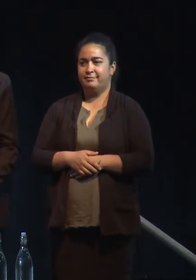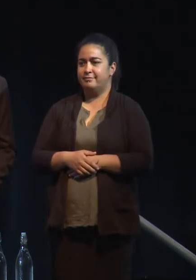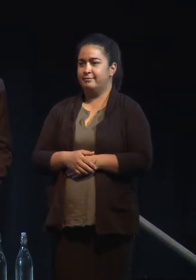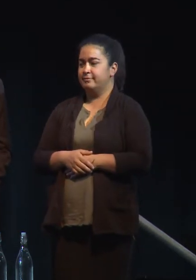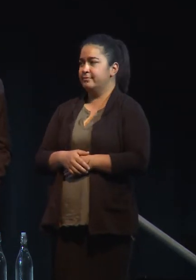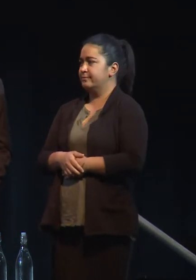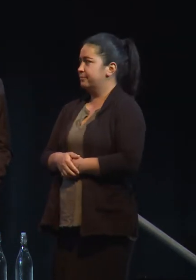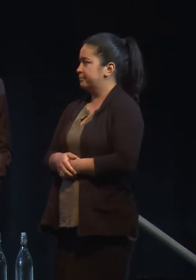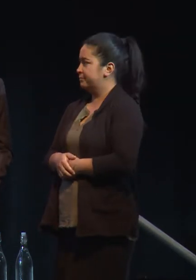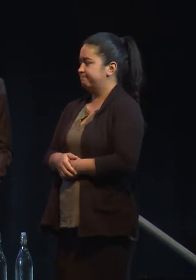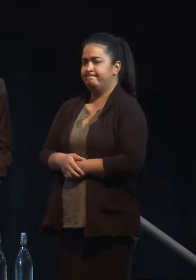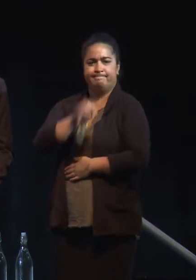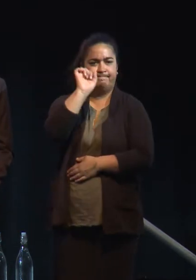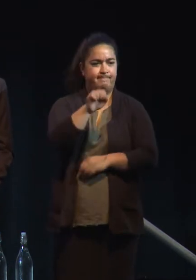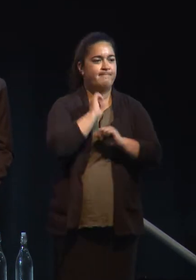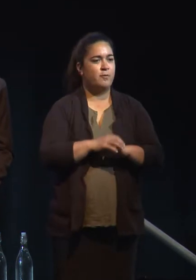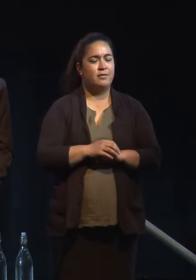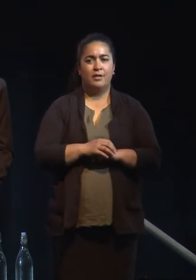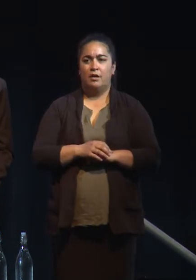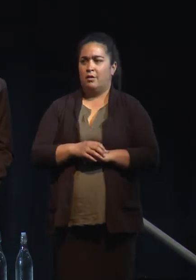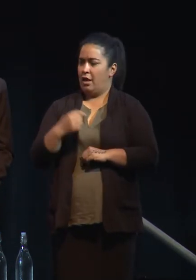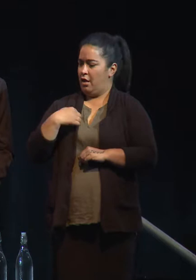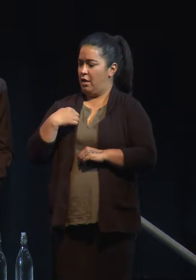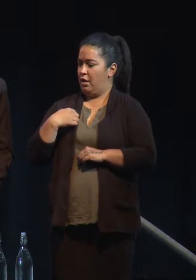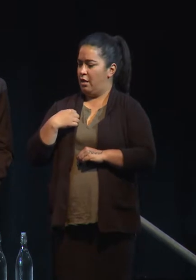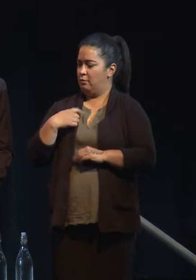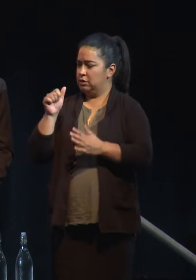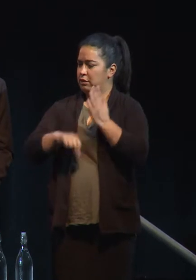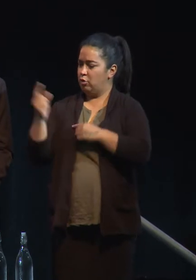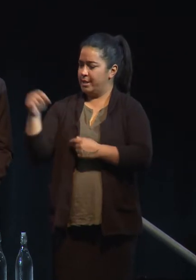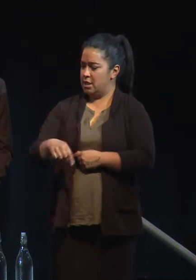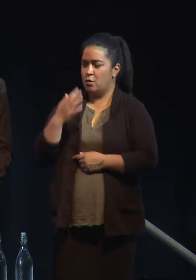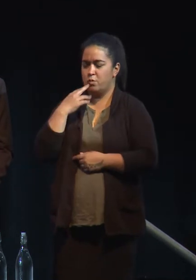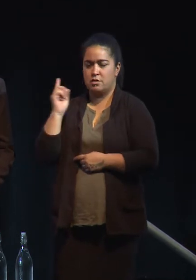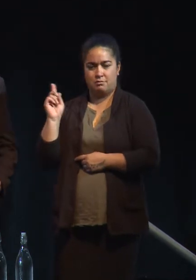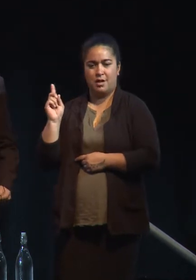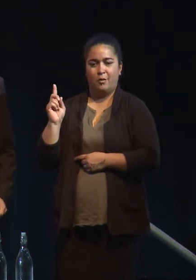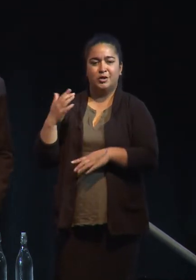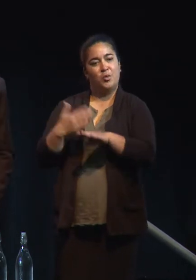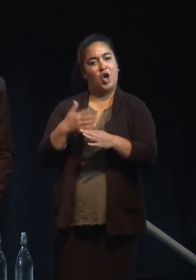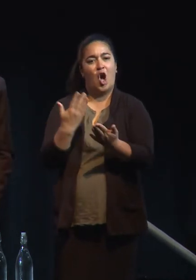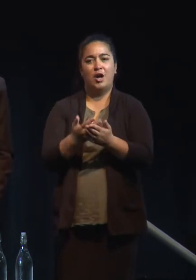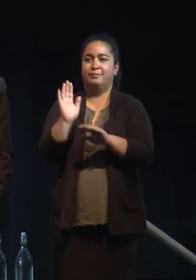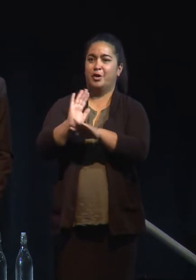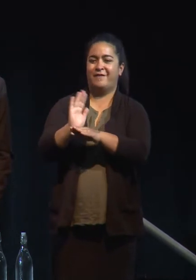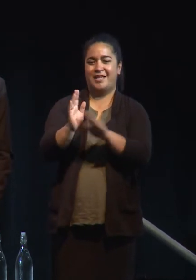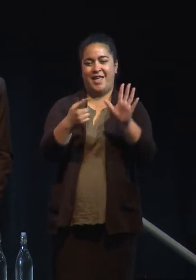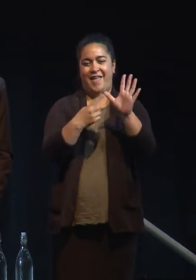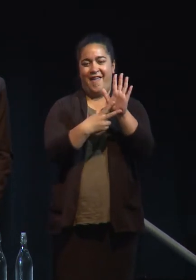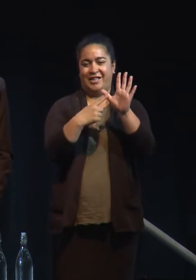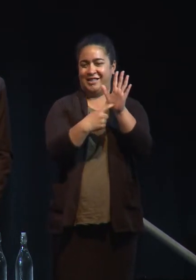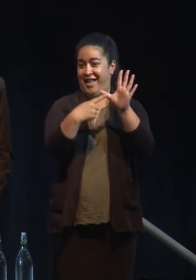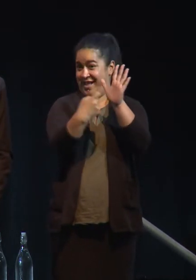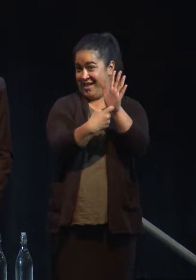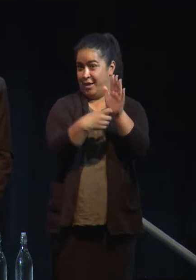It's, we started coming here, well, I started coming here when Jim was working on Avatar and I trooped over here with all